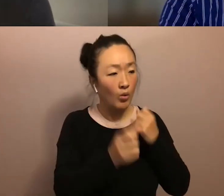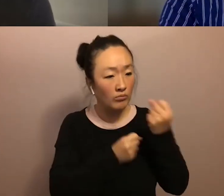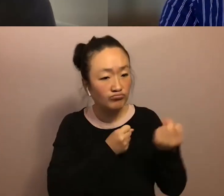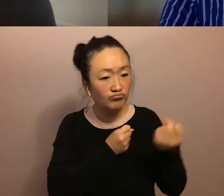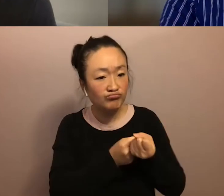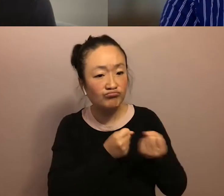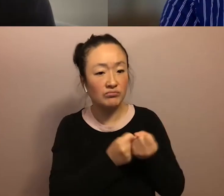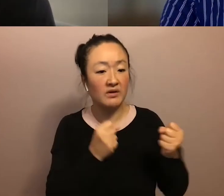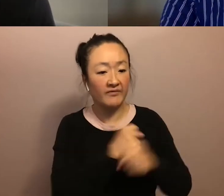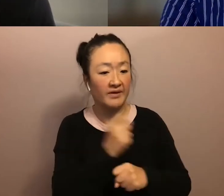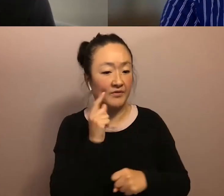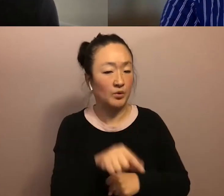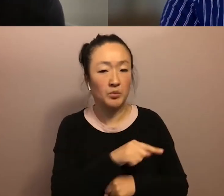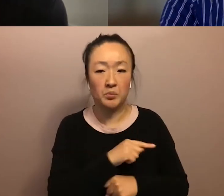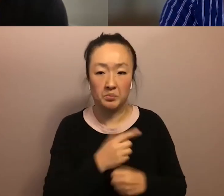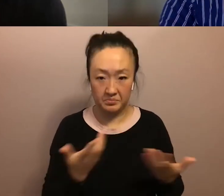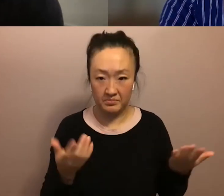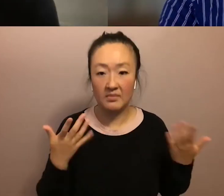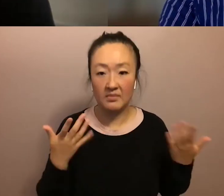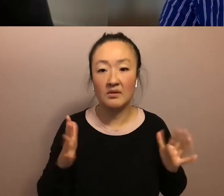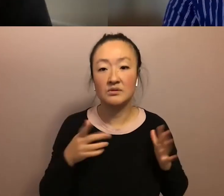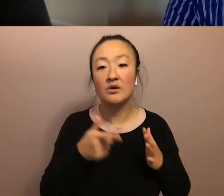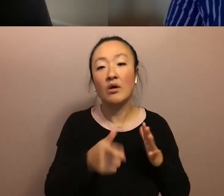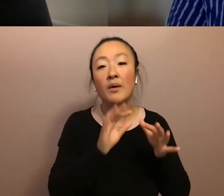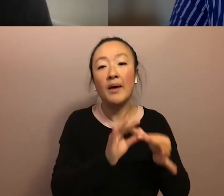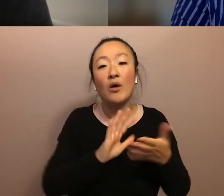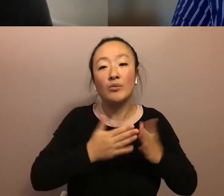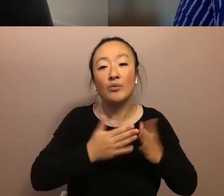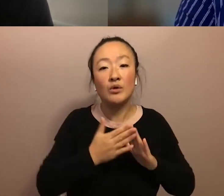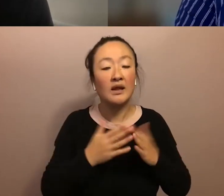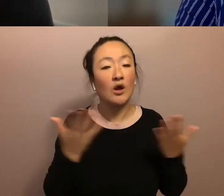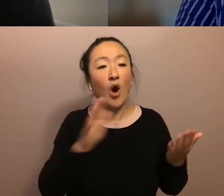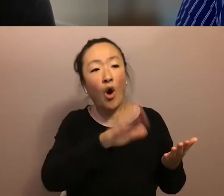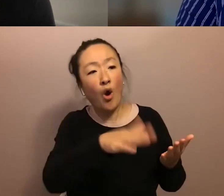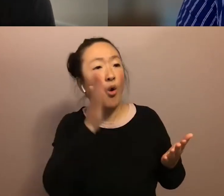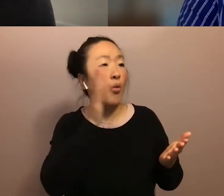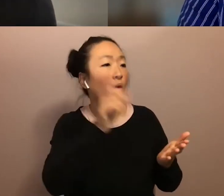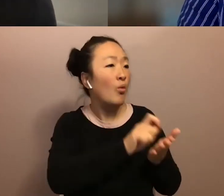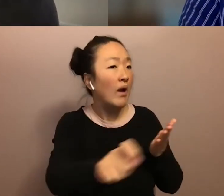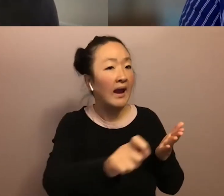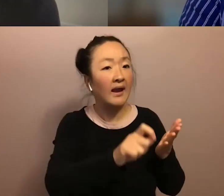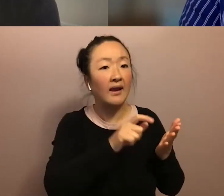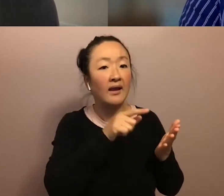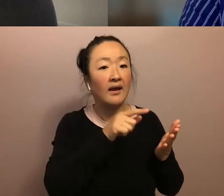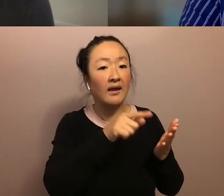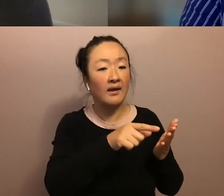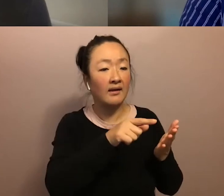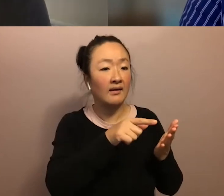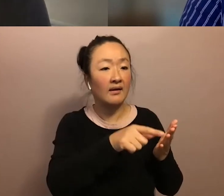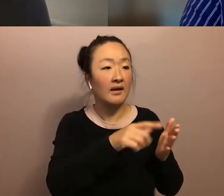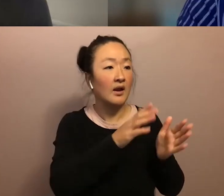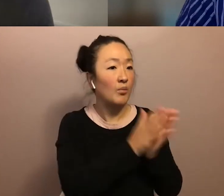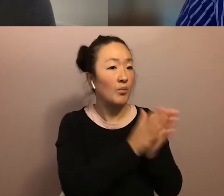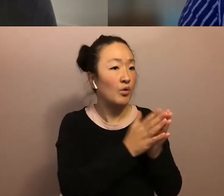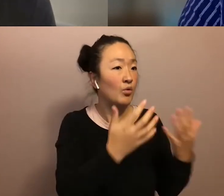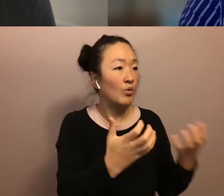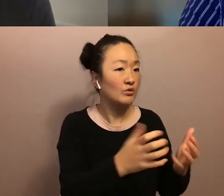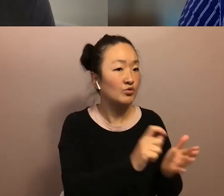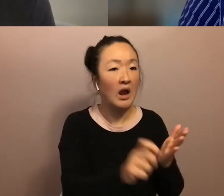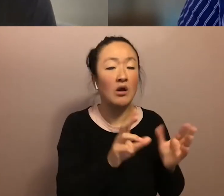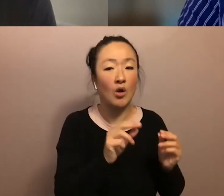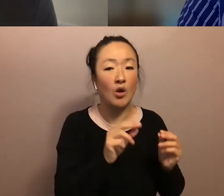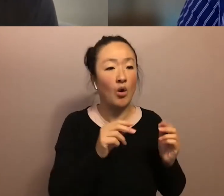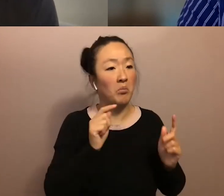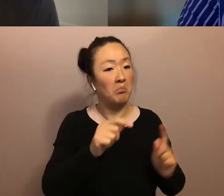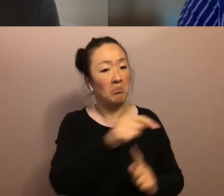you. Um, and then again, so this is about community. It's not about Heoli writing the books she wants to write. It's about Heoli being surrounded by people like